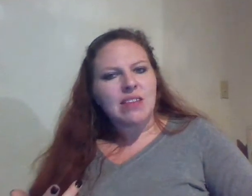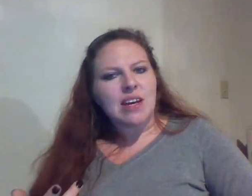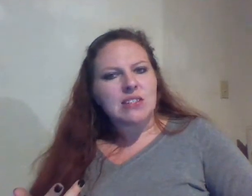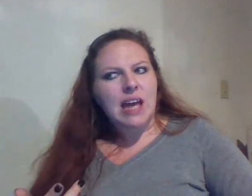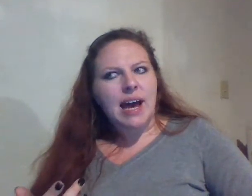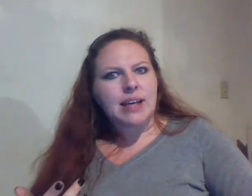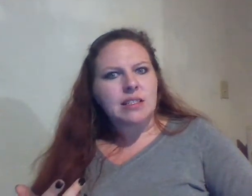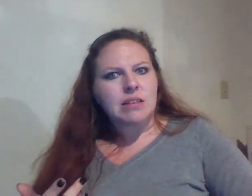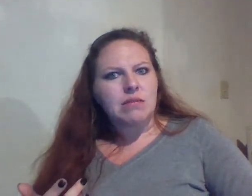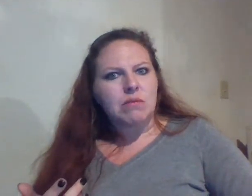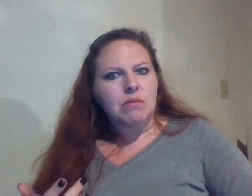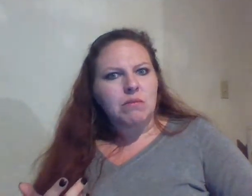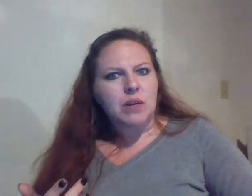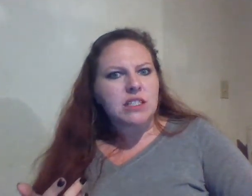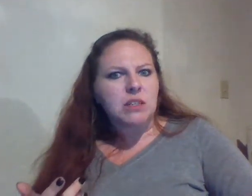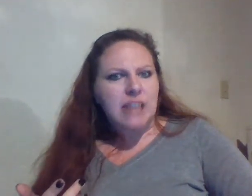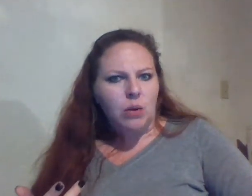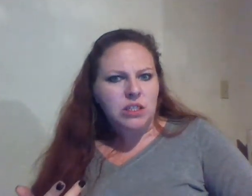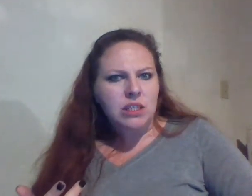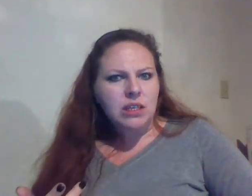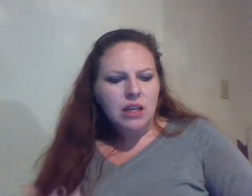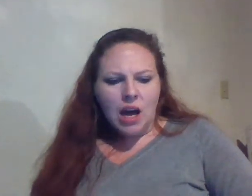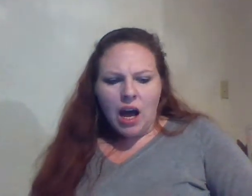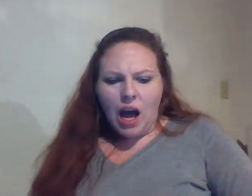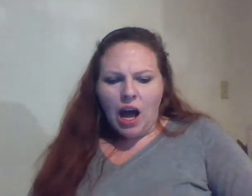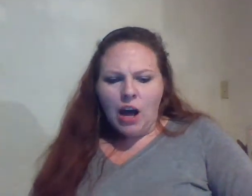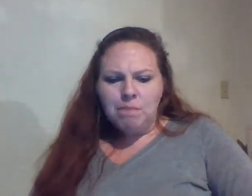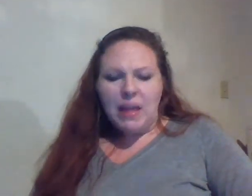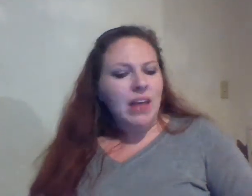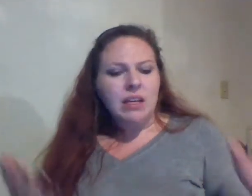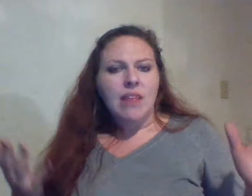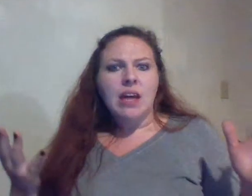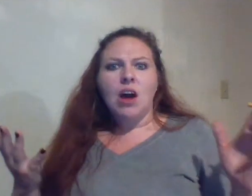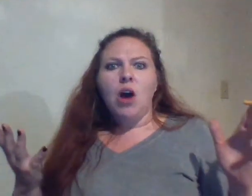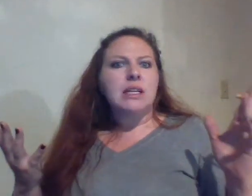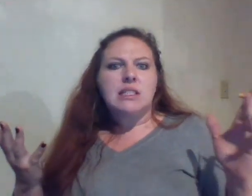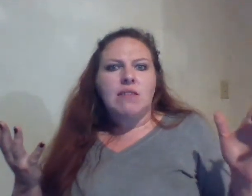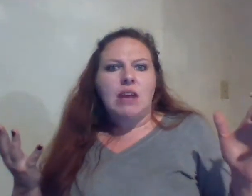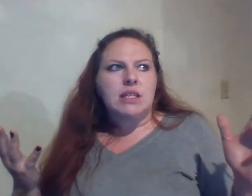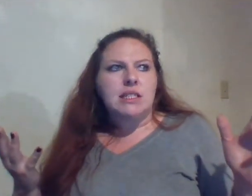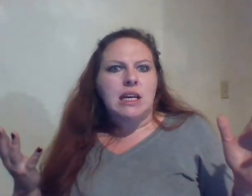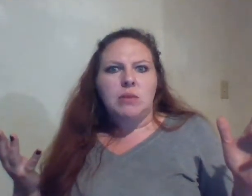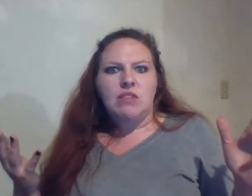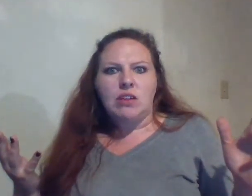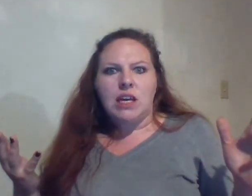this as reasonable doubt um and then and then only Stephen Avery's DNA was found on the key